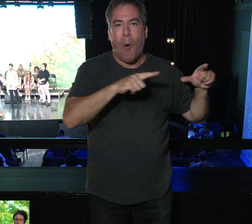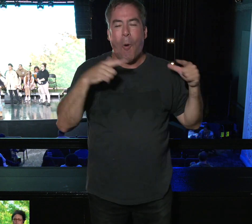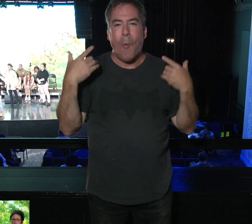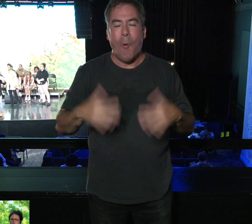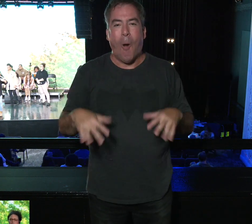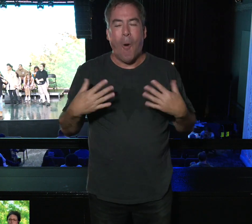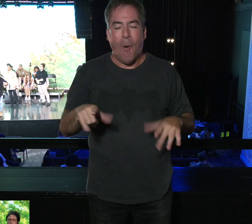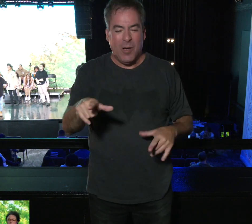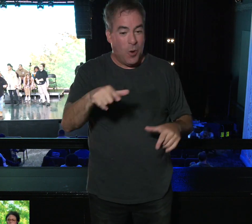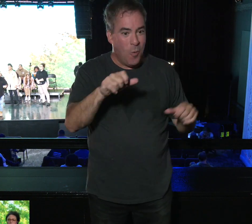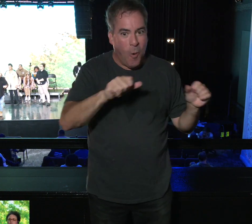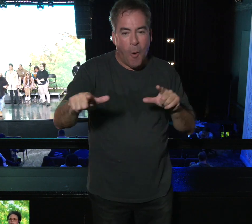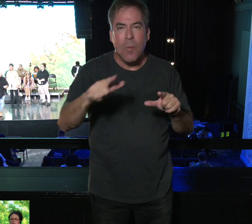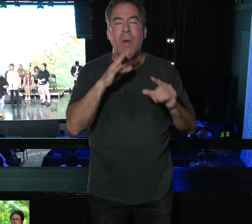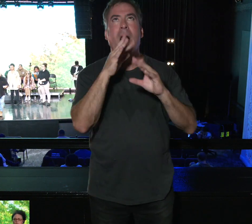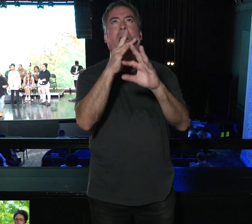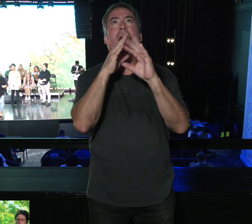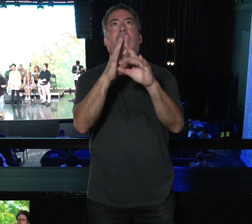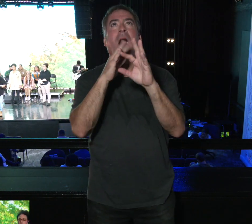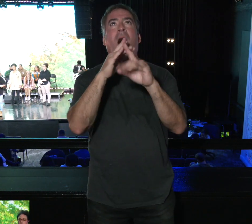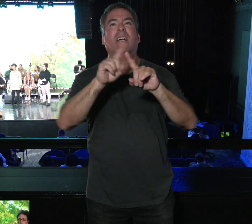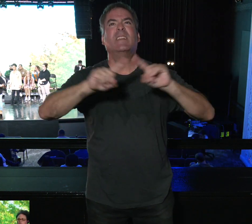They start to speak in other tongues.